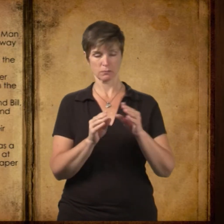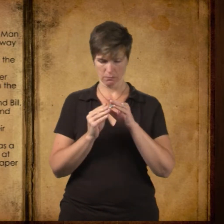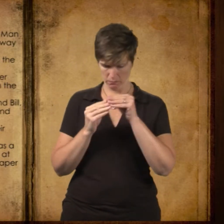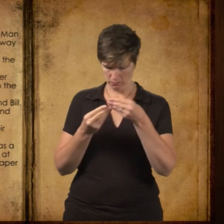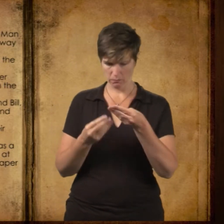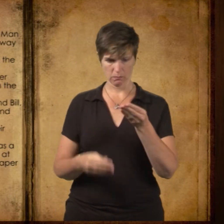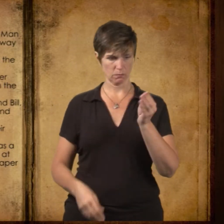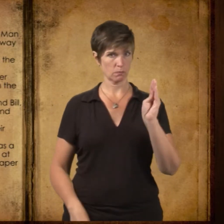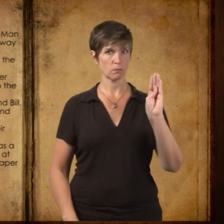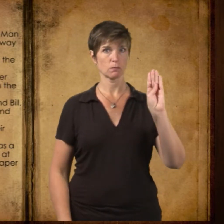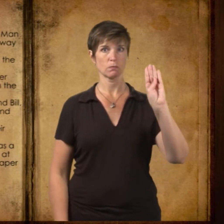showed it. It was blank.